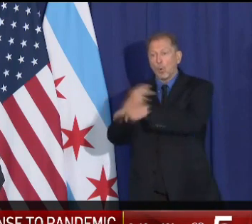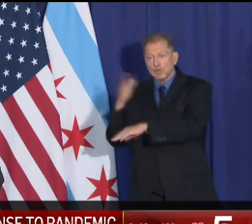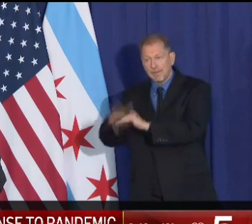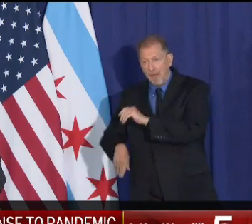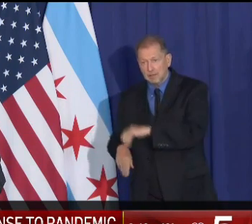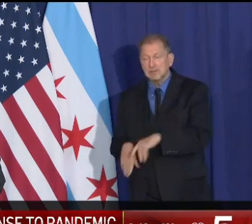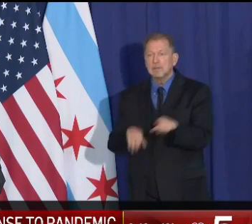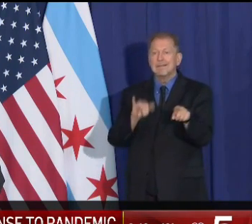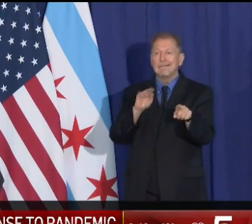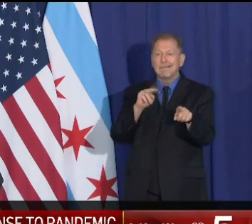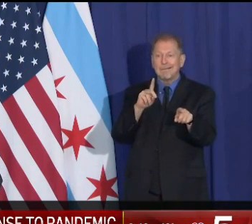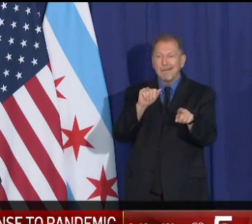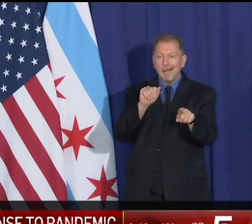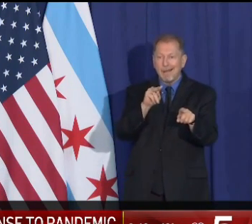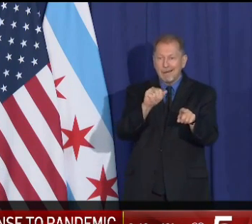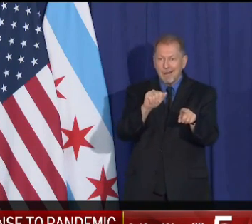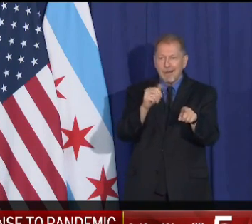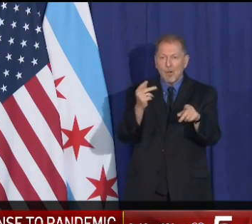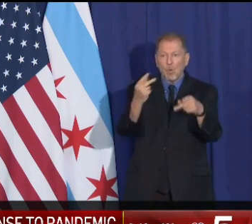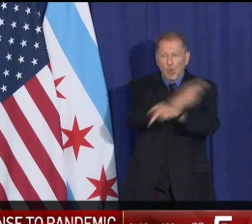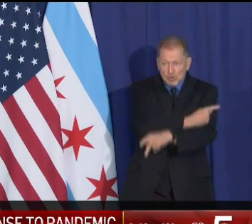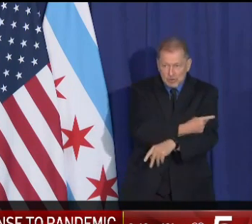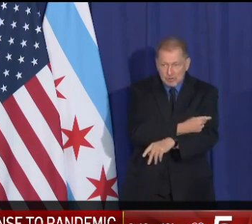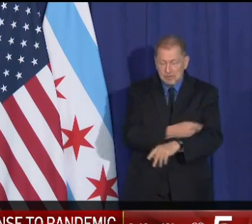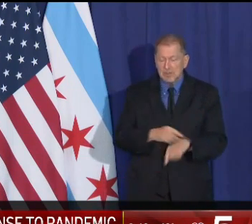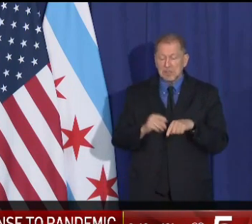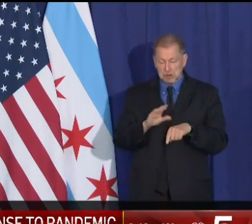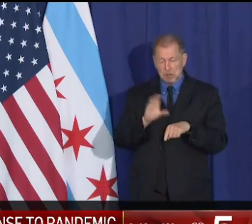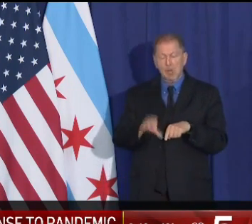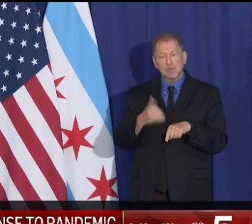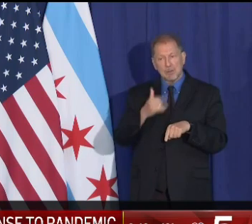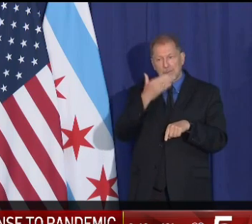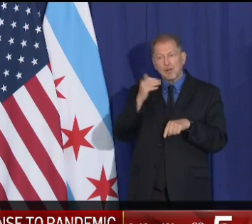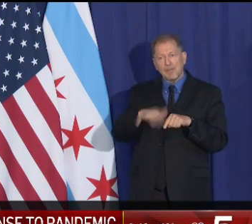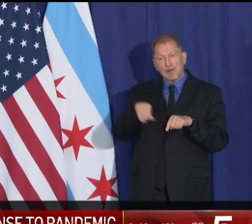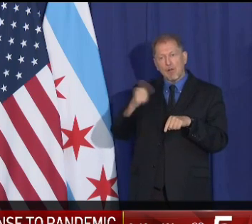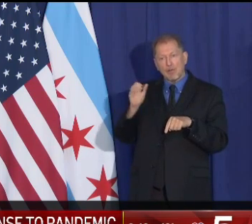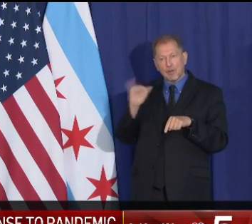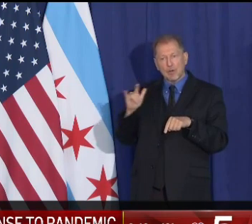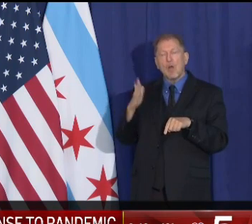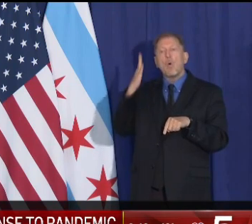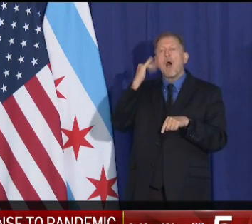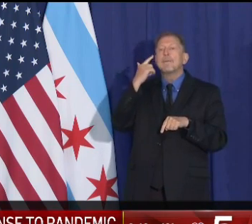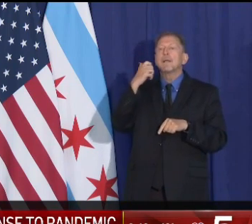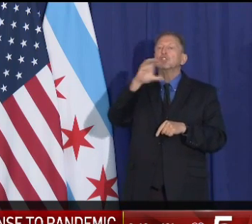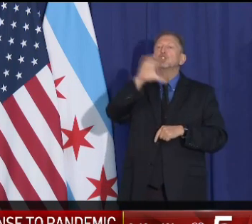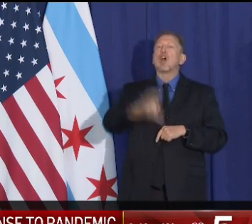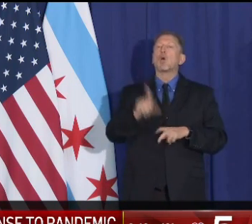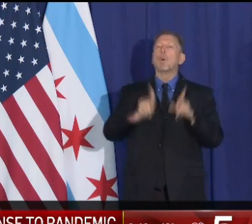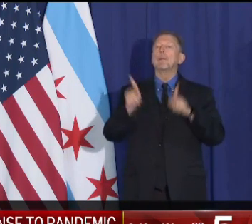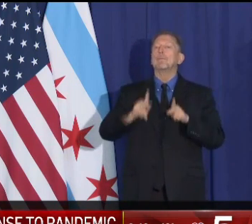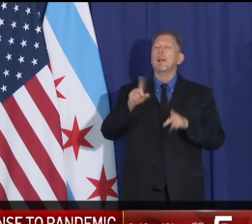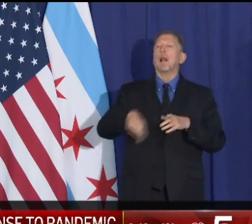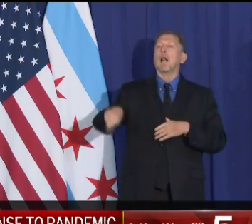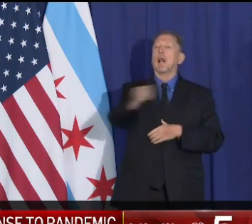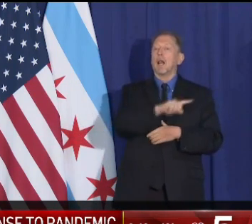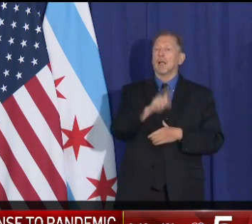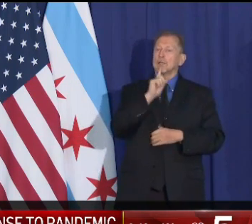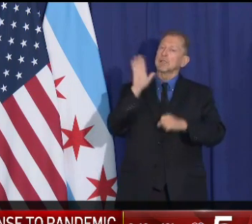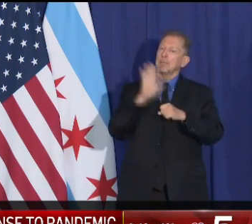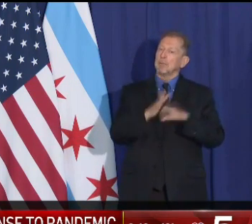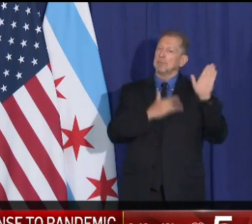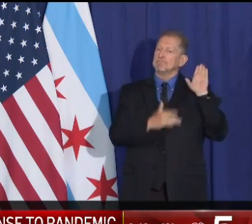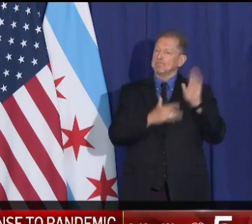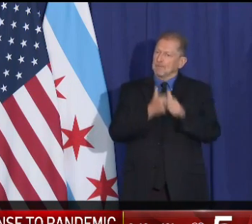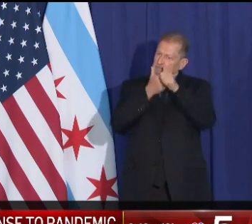even other parts of Illinois. Why? Because you have made a commitment to your health, the health of